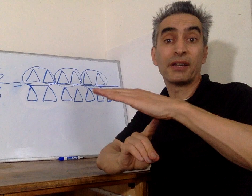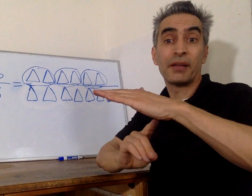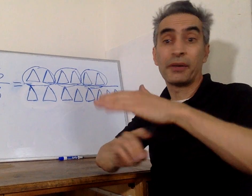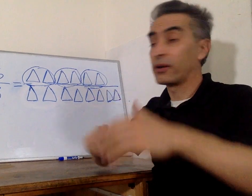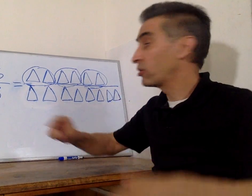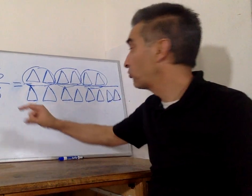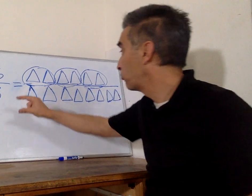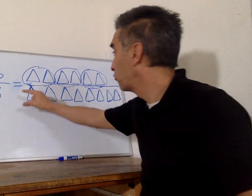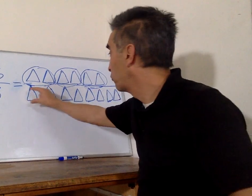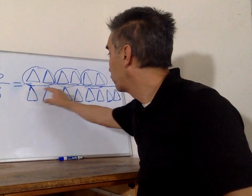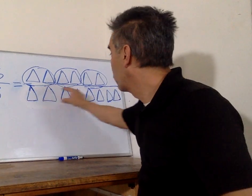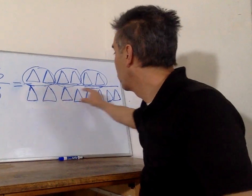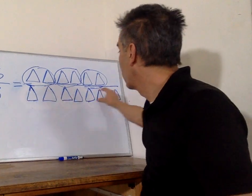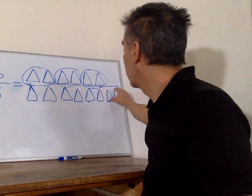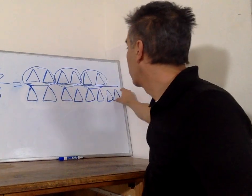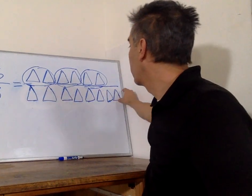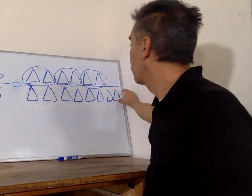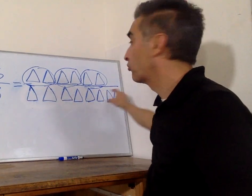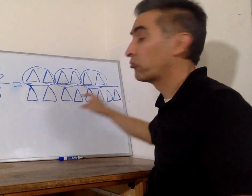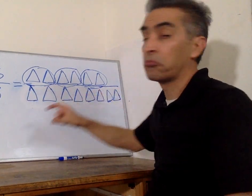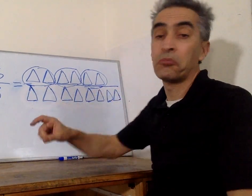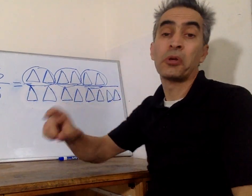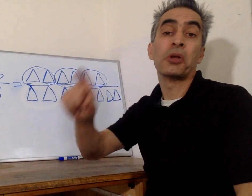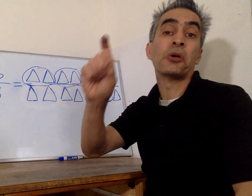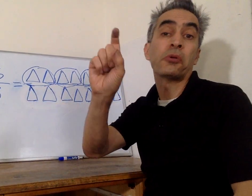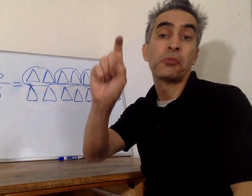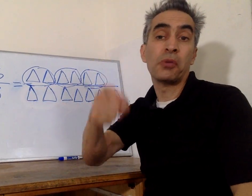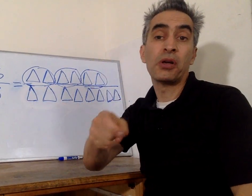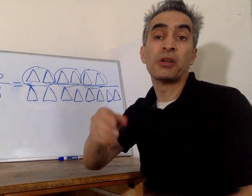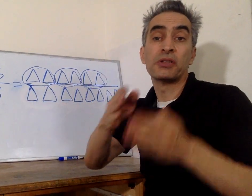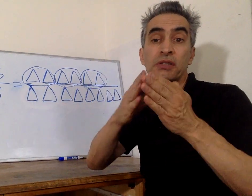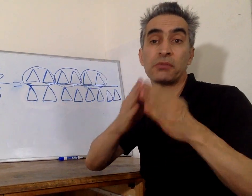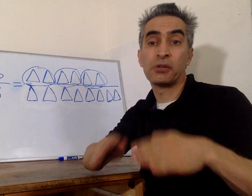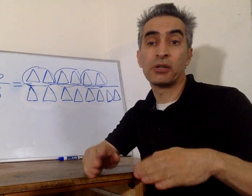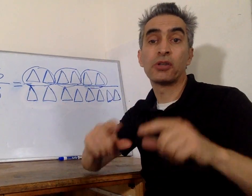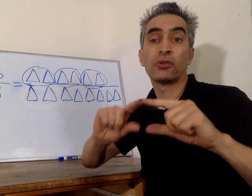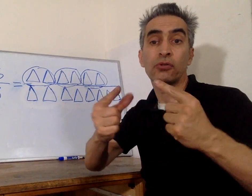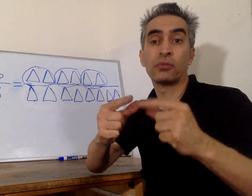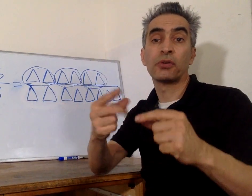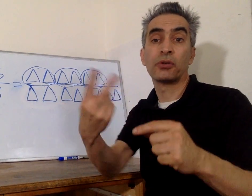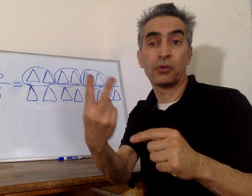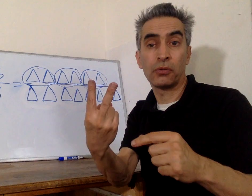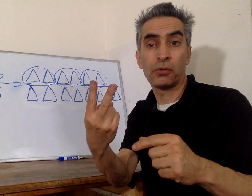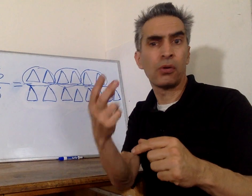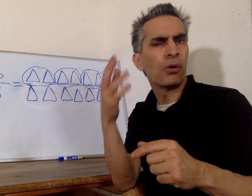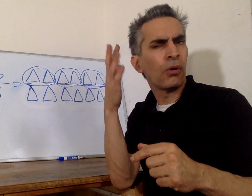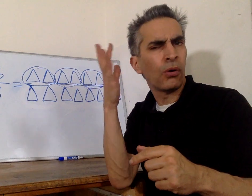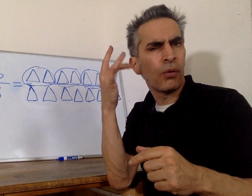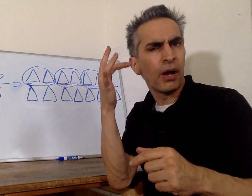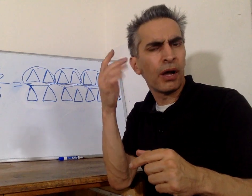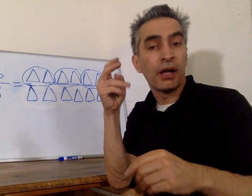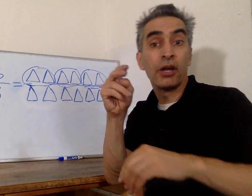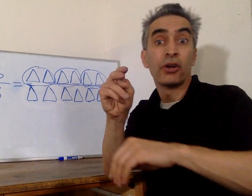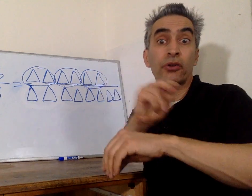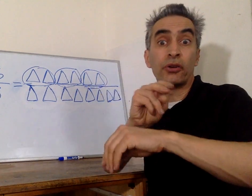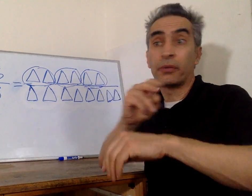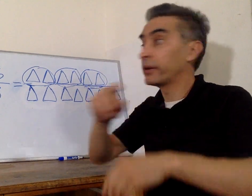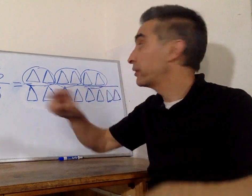Now, the denominator must be divided into groups of two as well. Because the